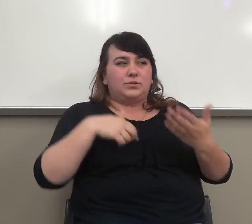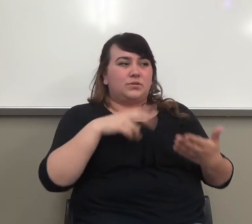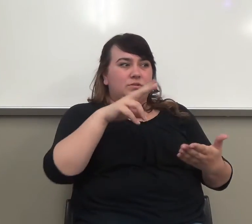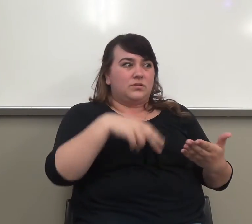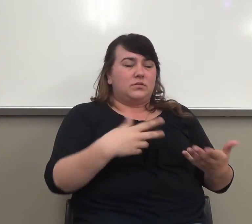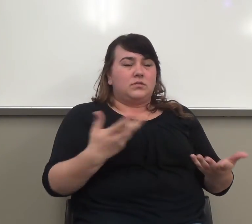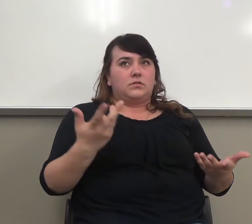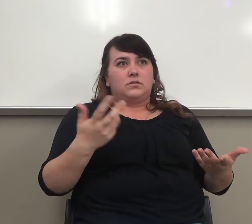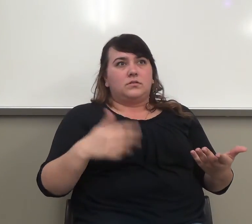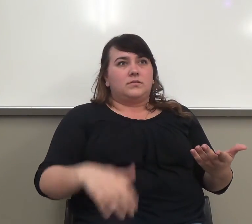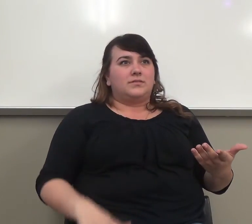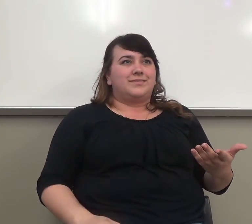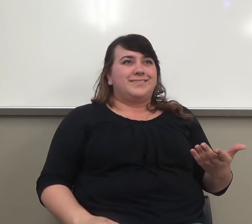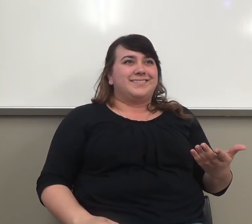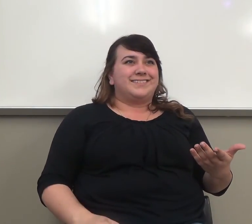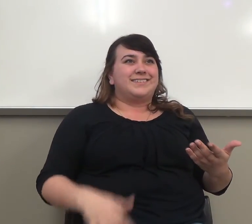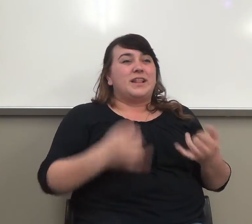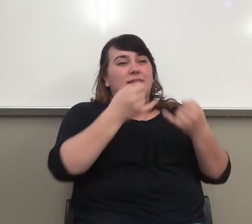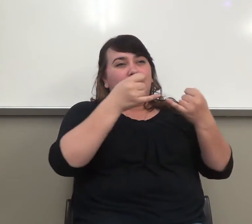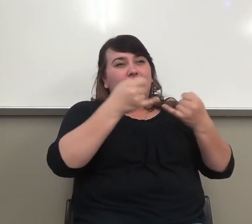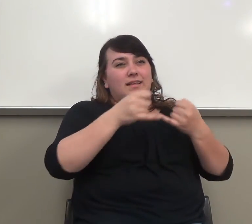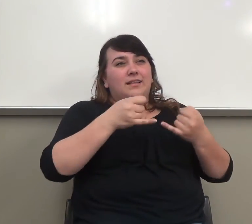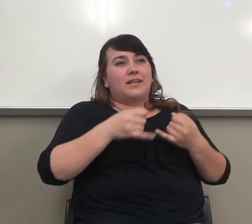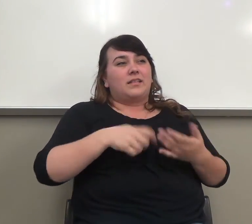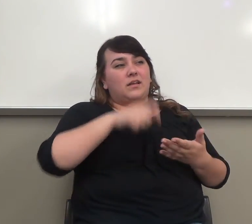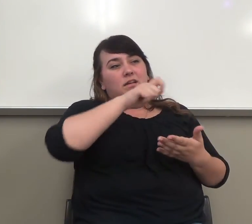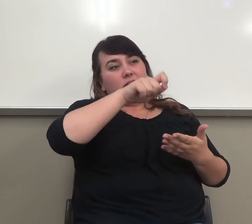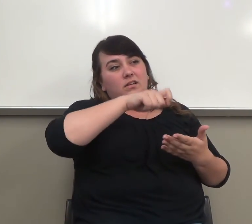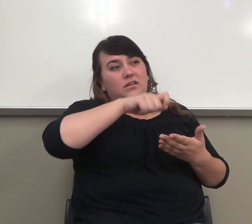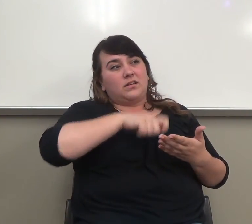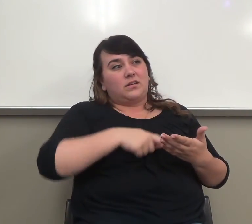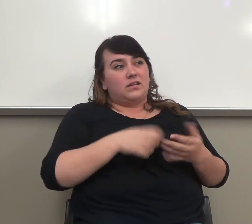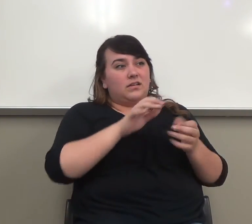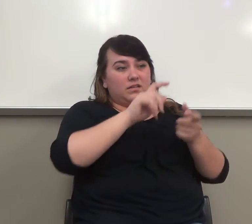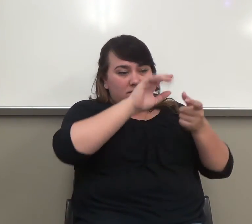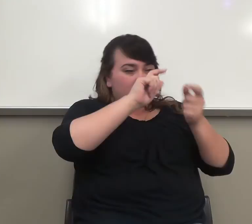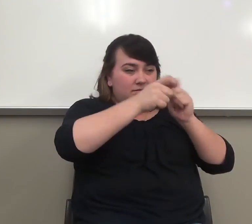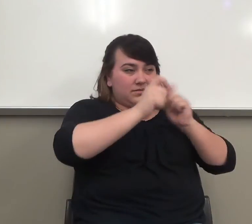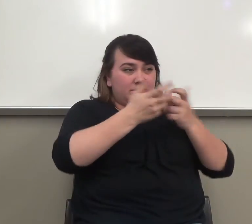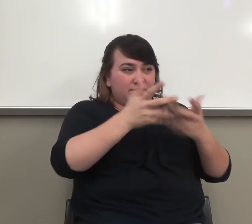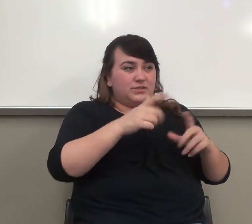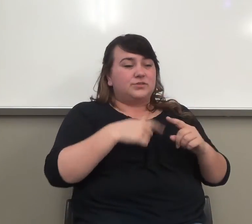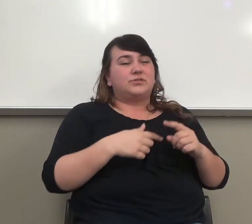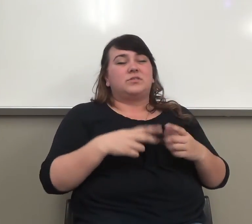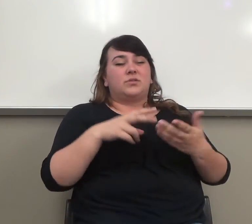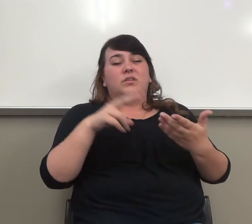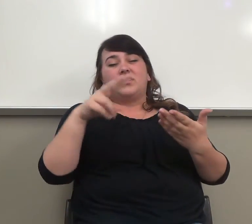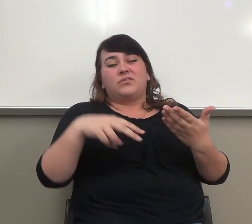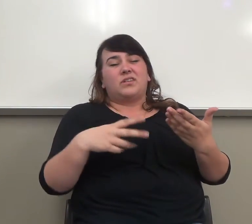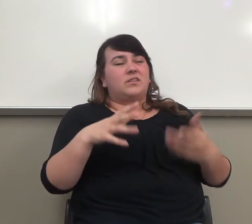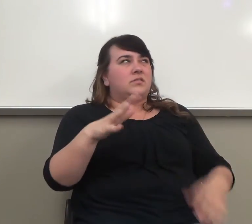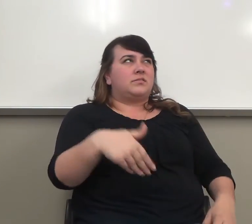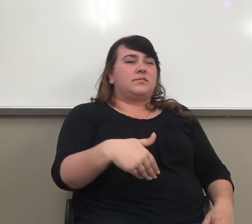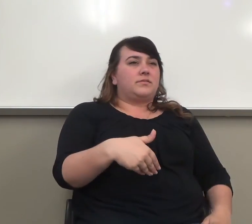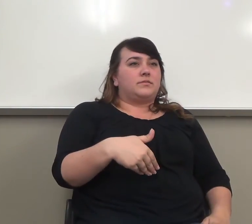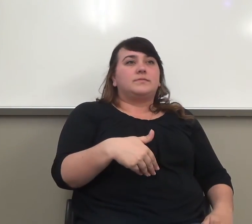they have food going out of these lines and say, I'm not going to do that. You need to read this because, like I said, the